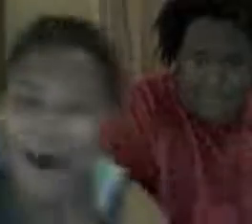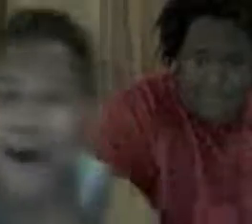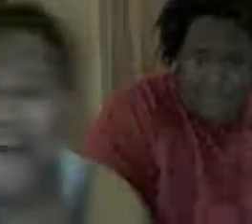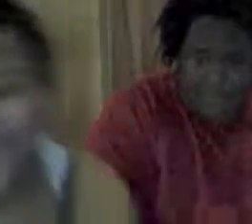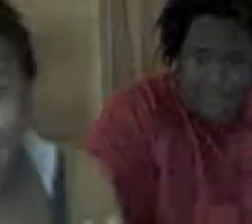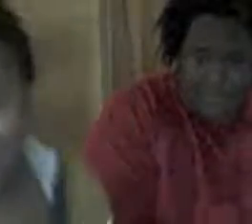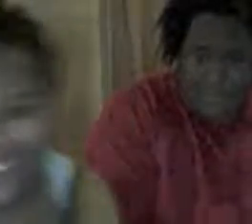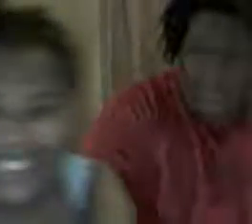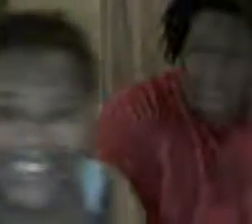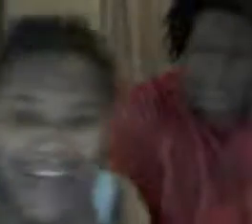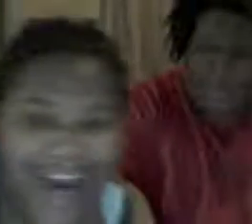Alright, don't patronize me.